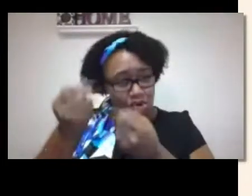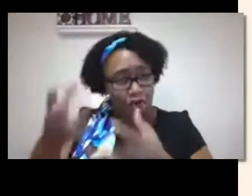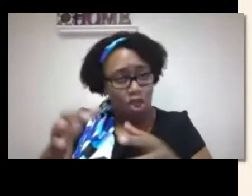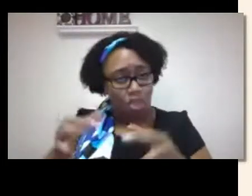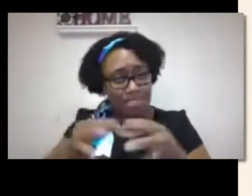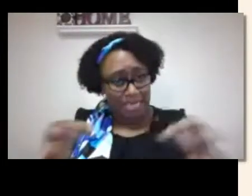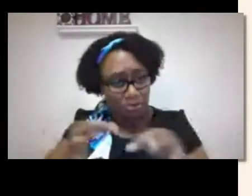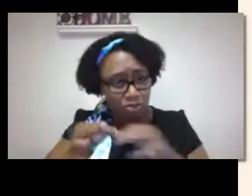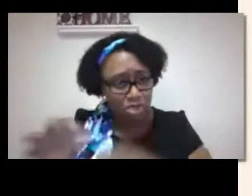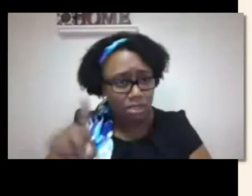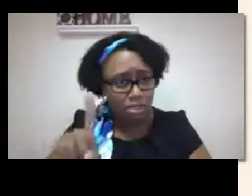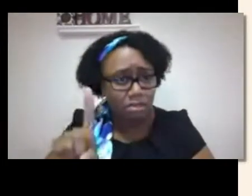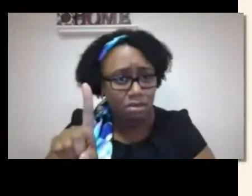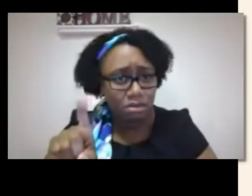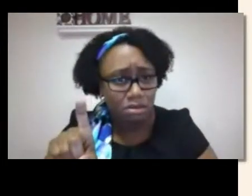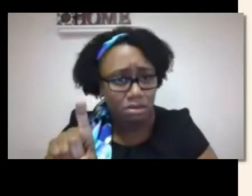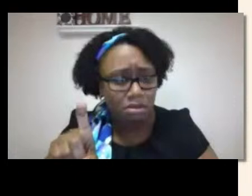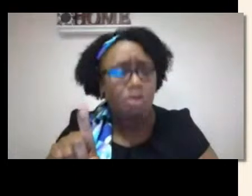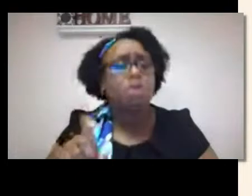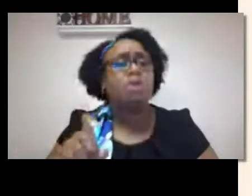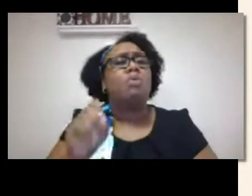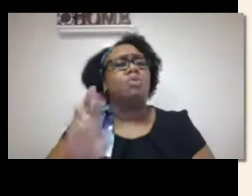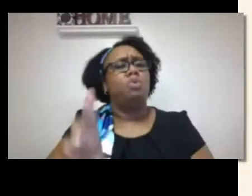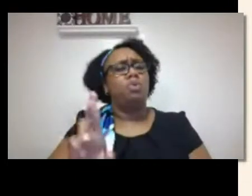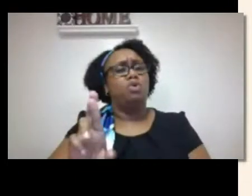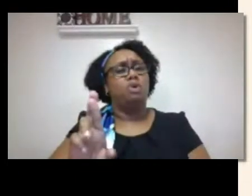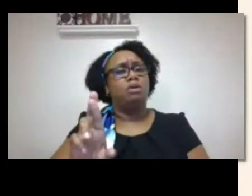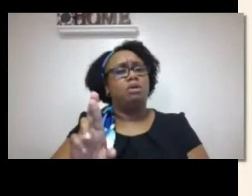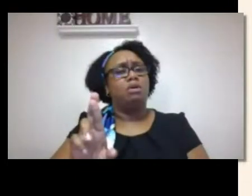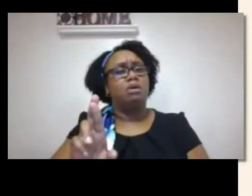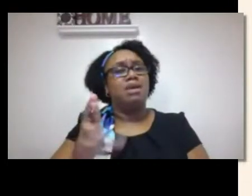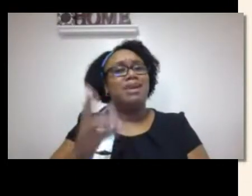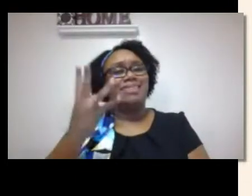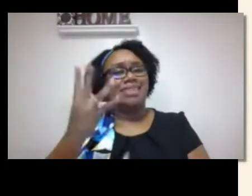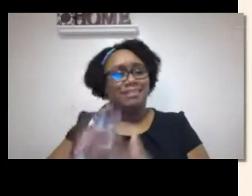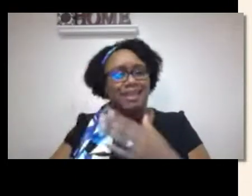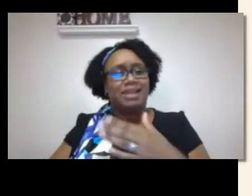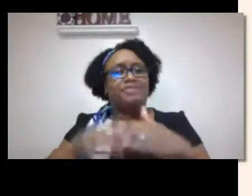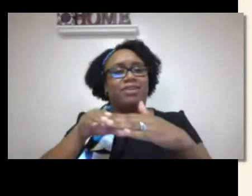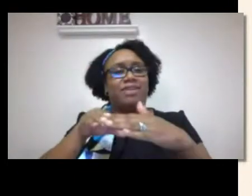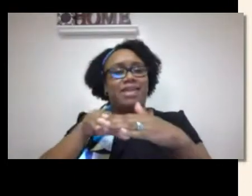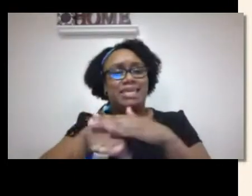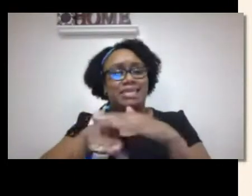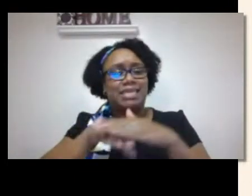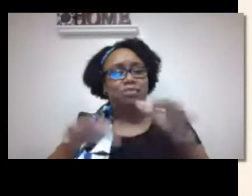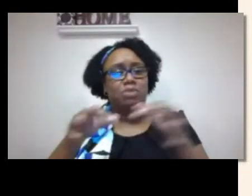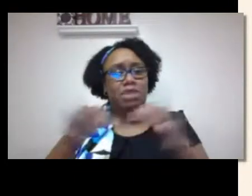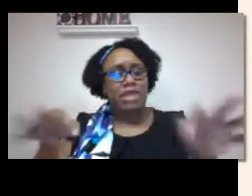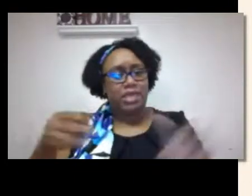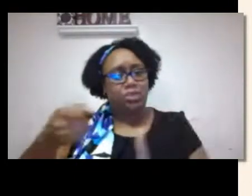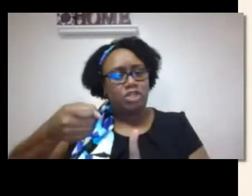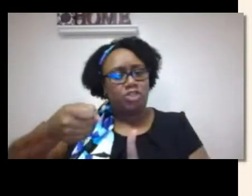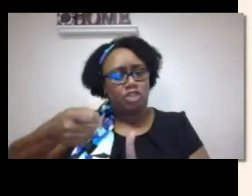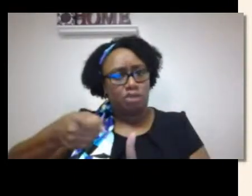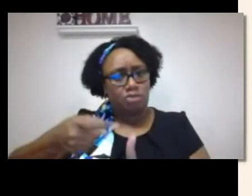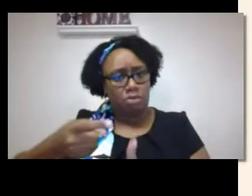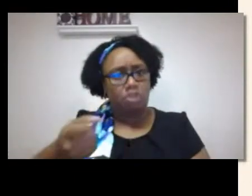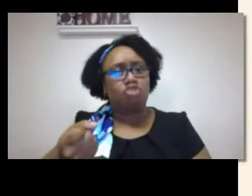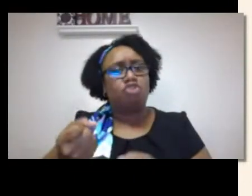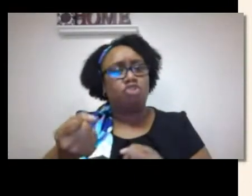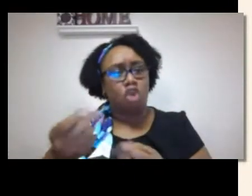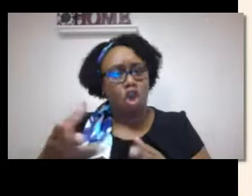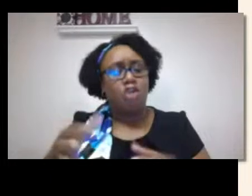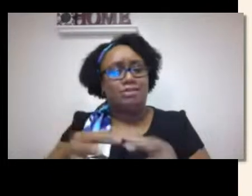Is auditory deprivation the cause of language delays or is it the lack